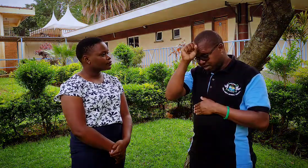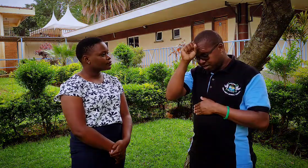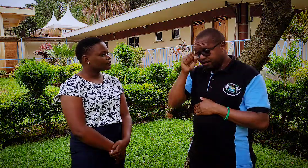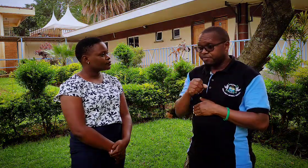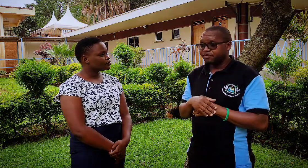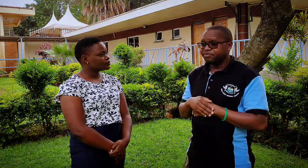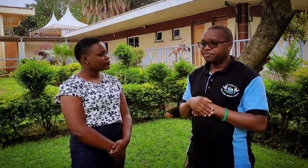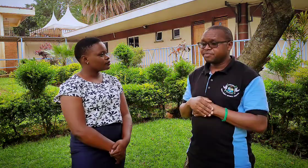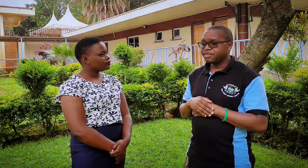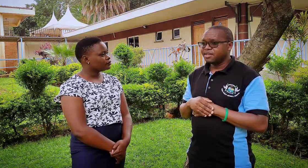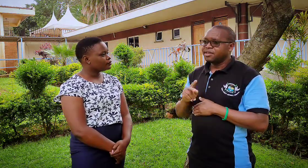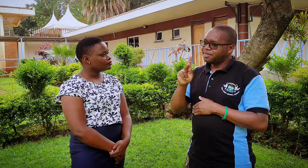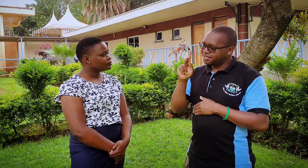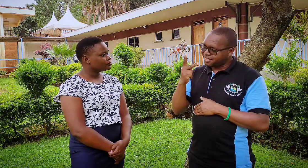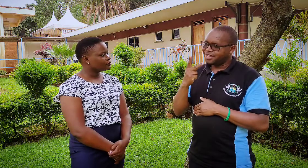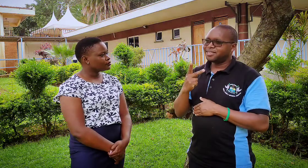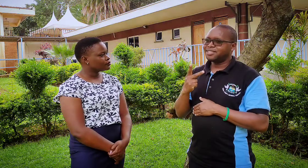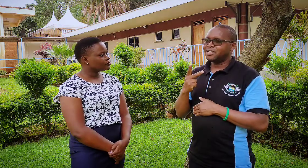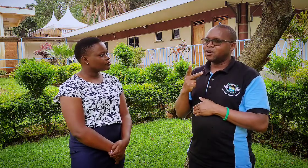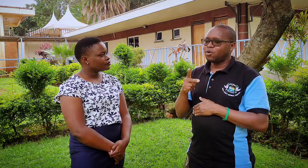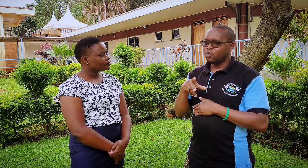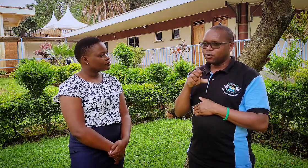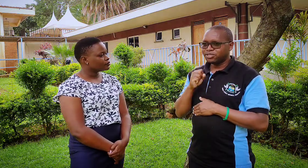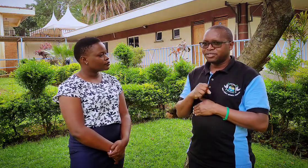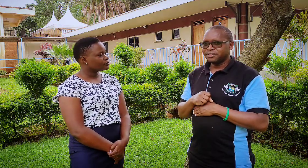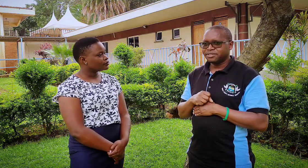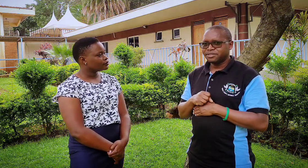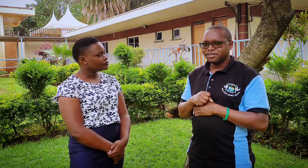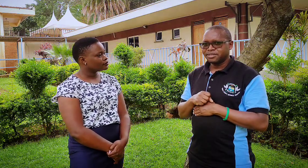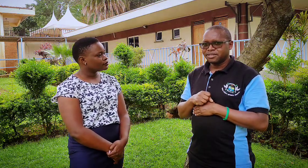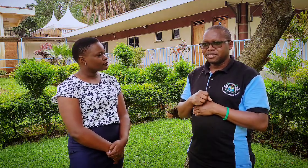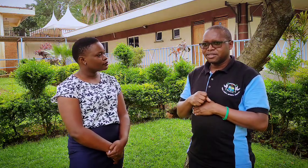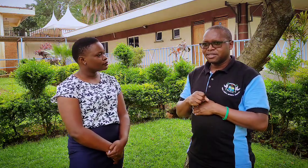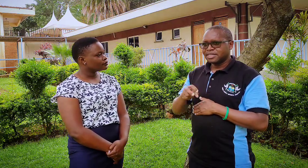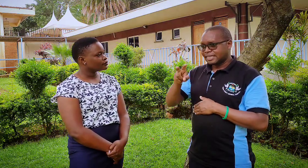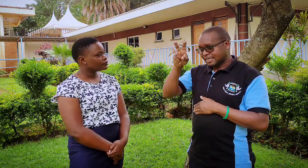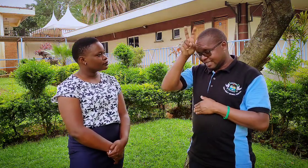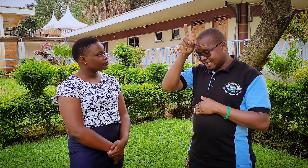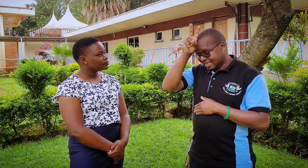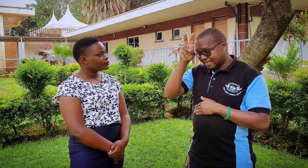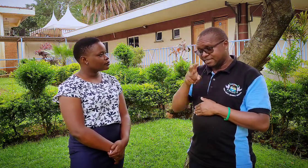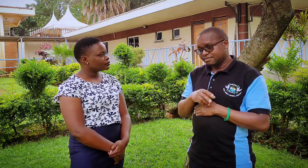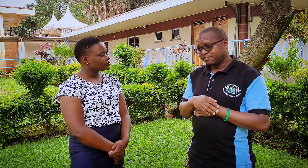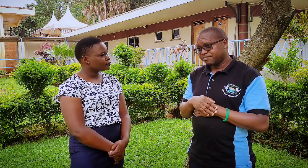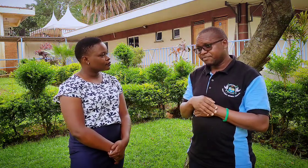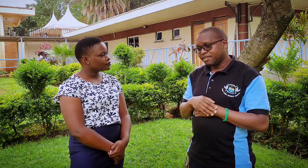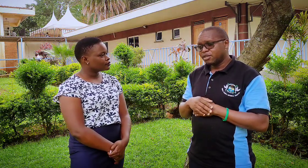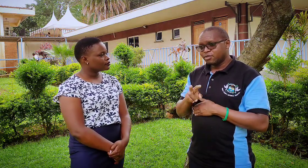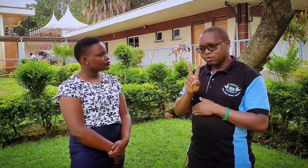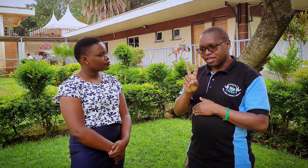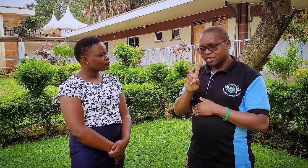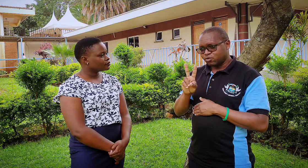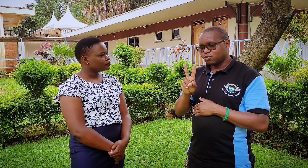the second was silly those are the two